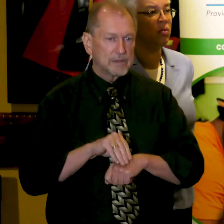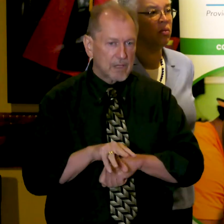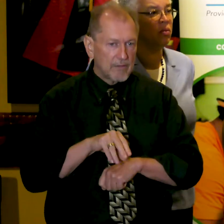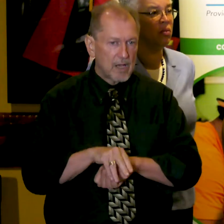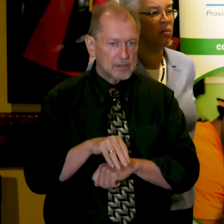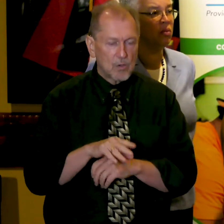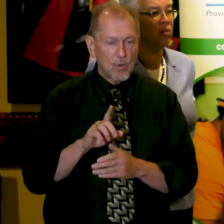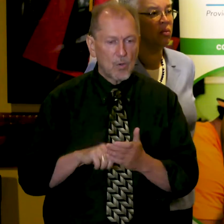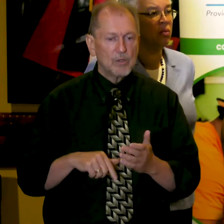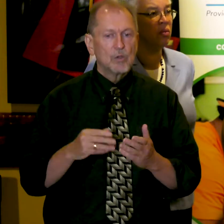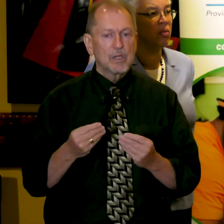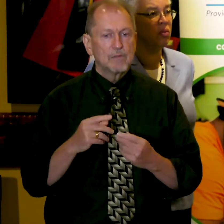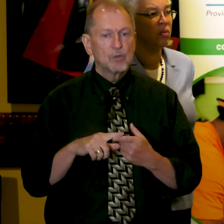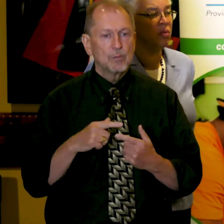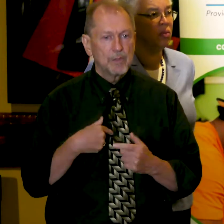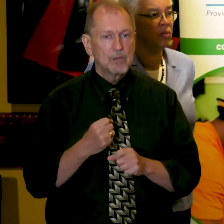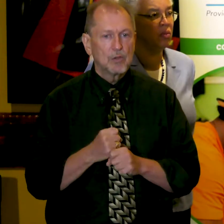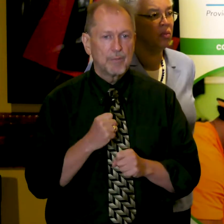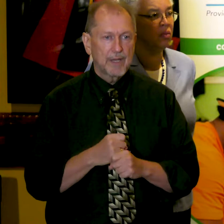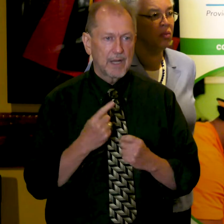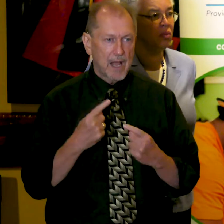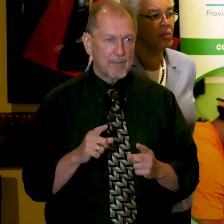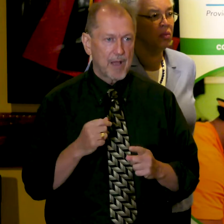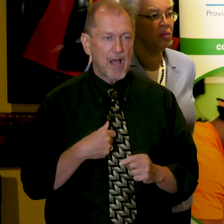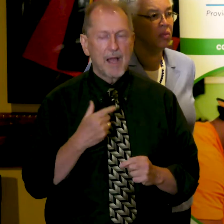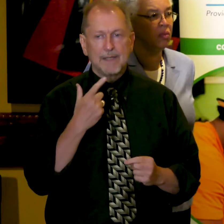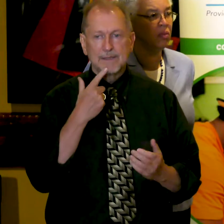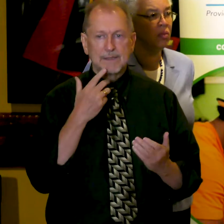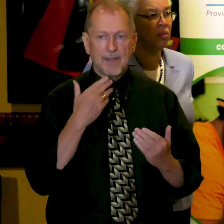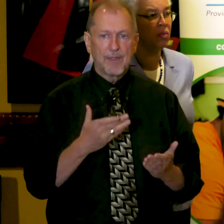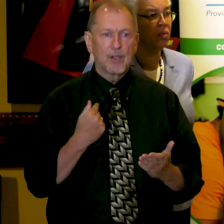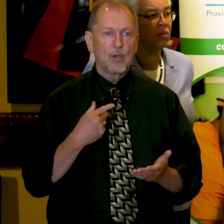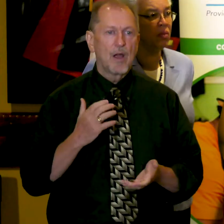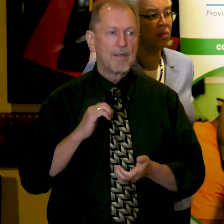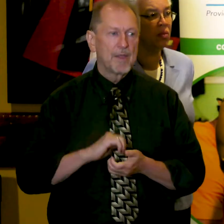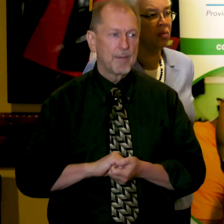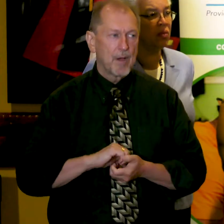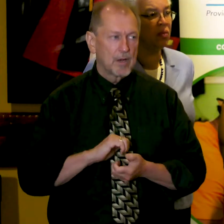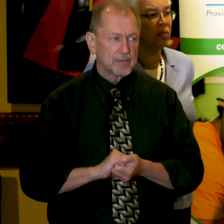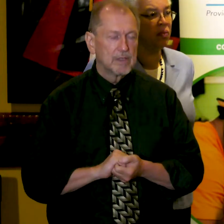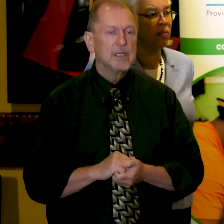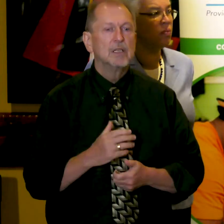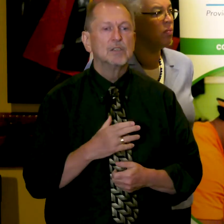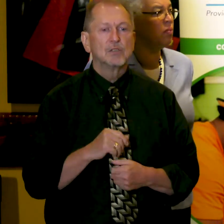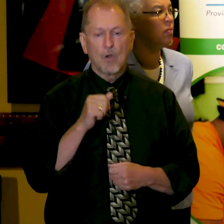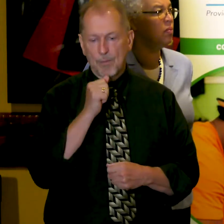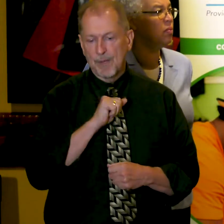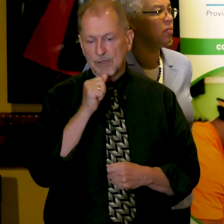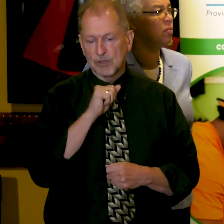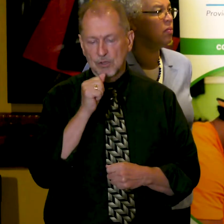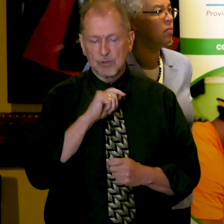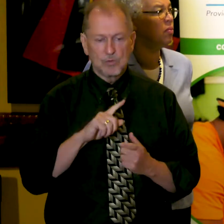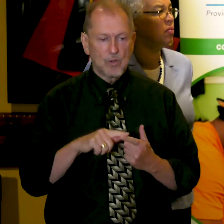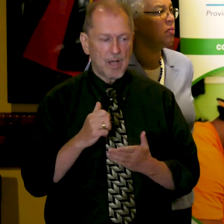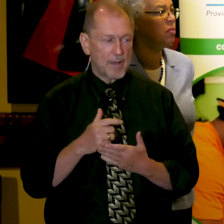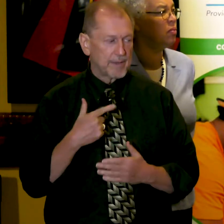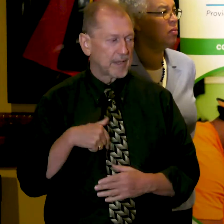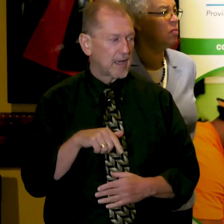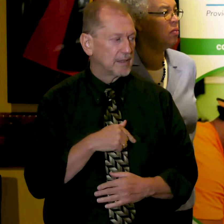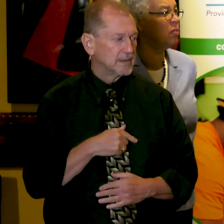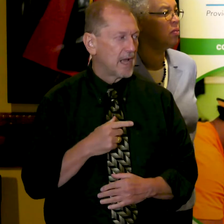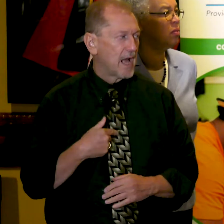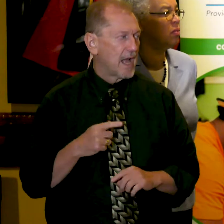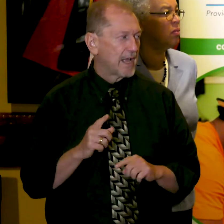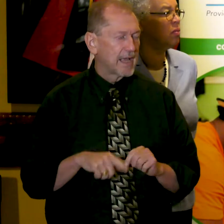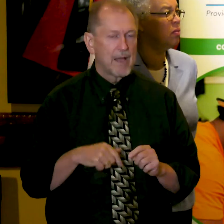you made it happen. Thank you. And for your partner, who was so patiently helping me through the process. I can't